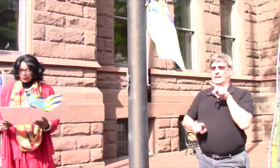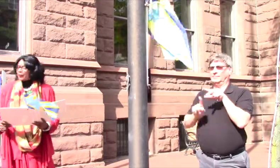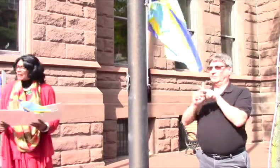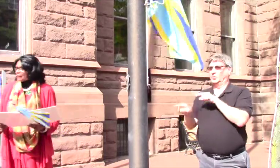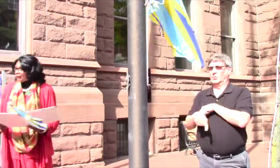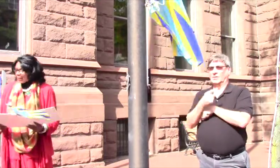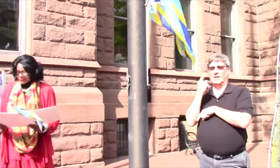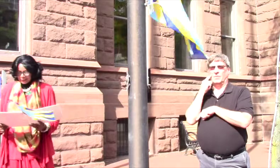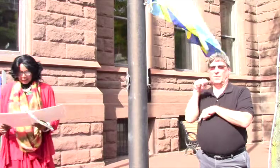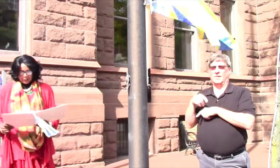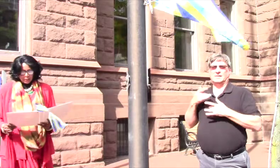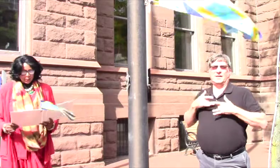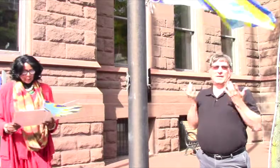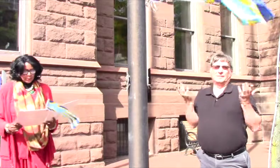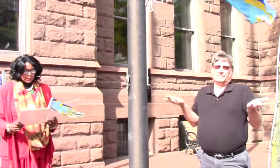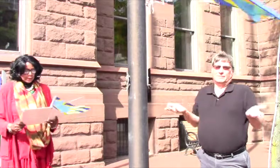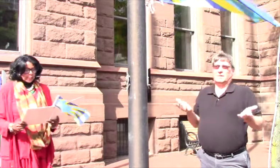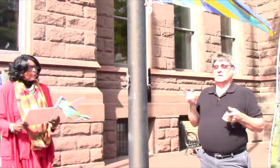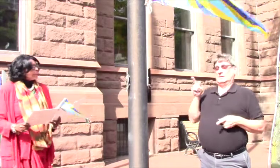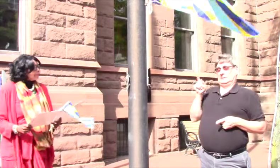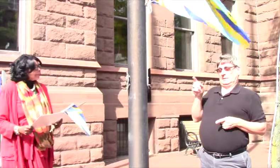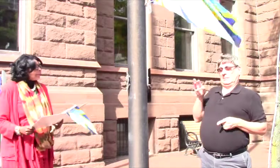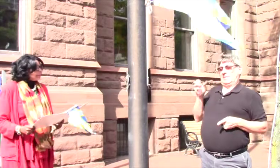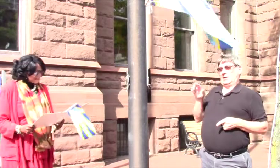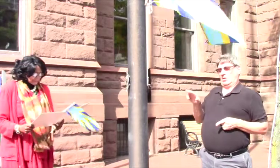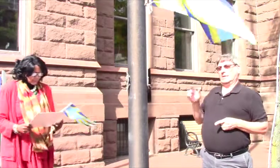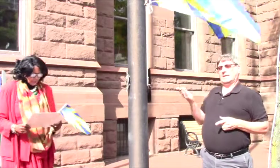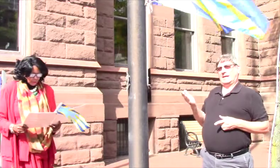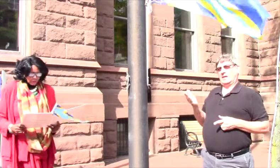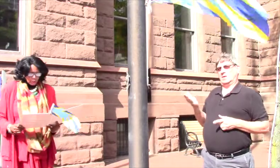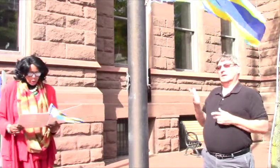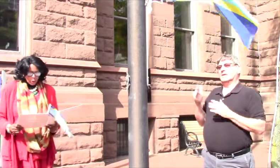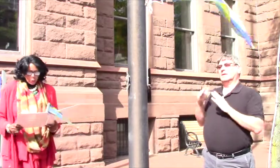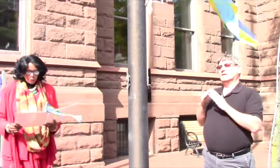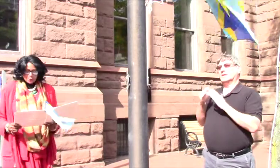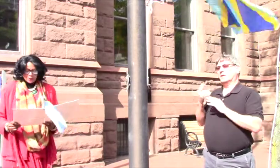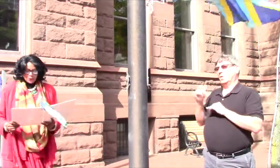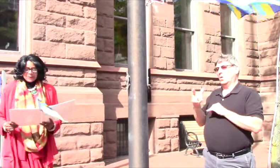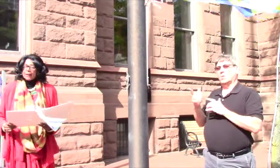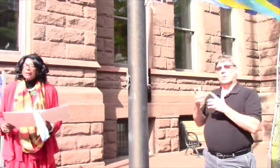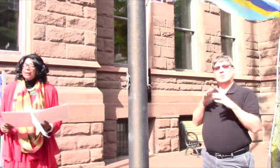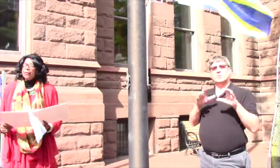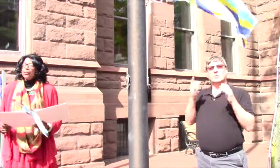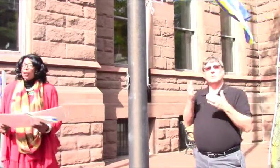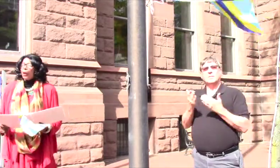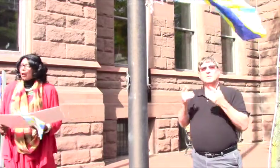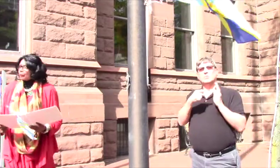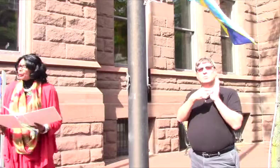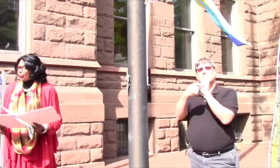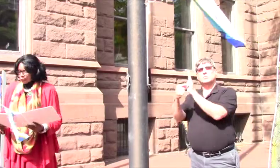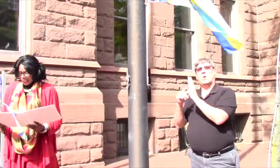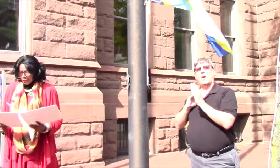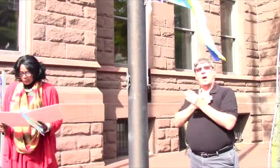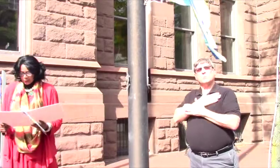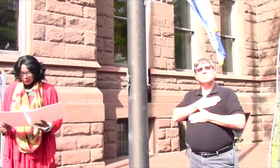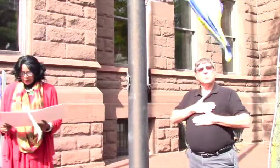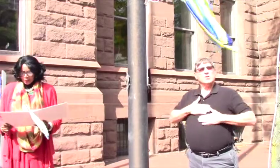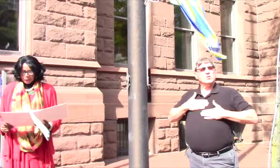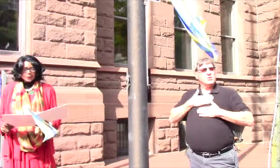for this event. She, here at City Hall, we want to do something to show our appreciation for the